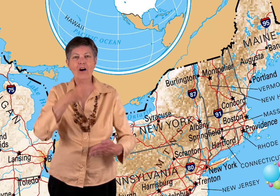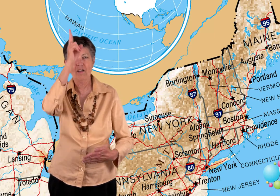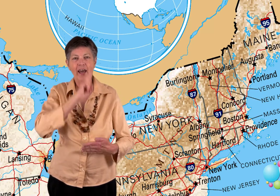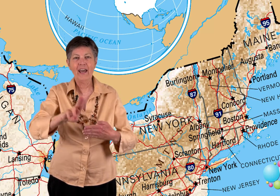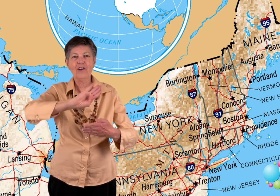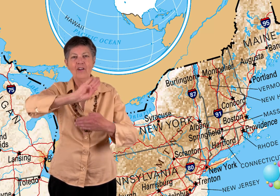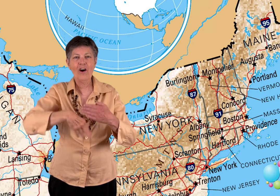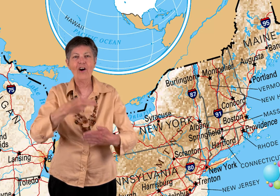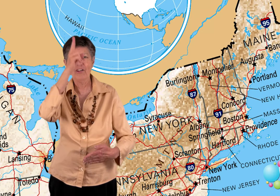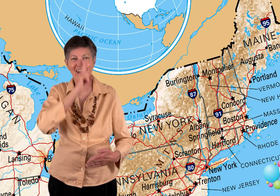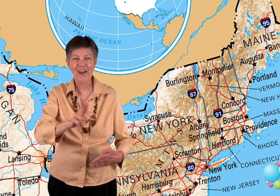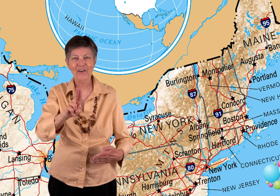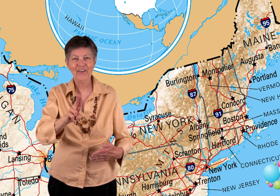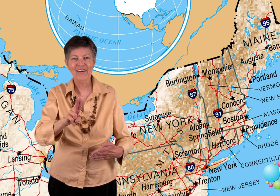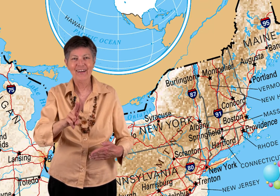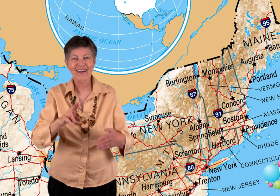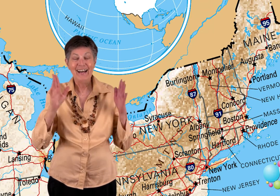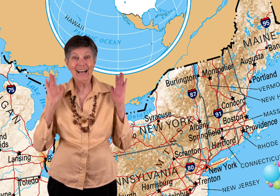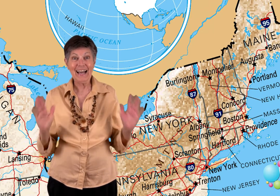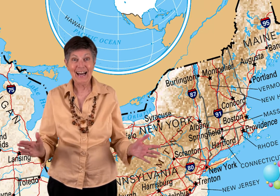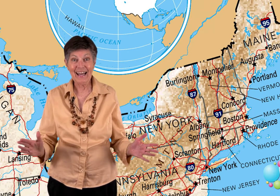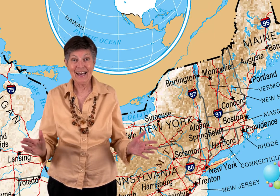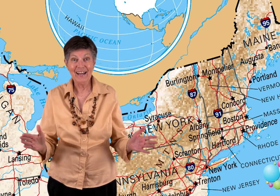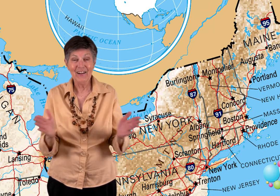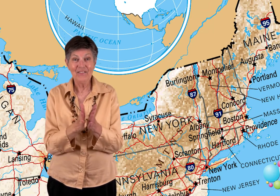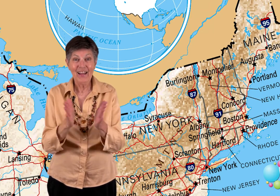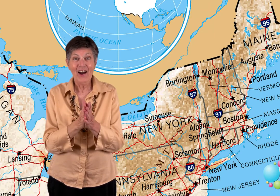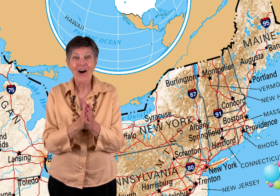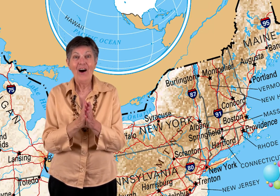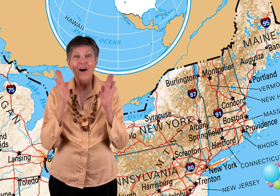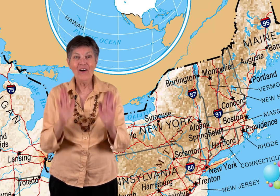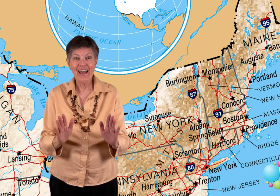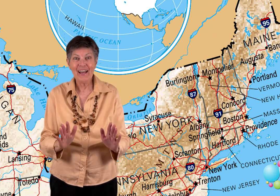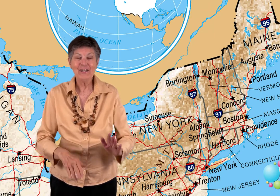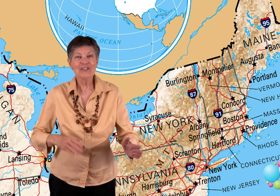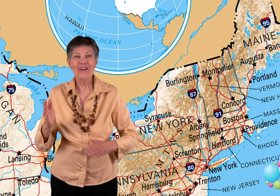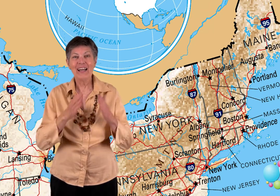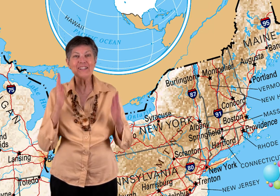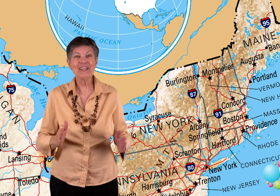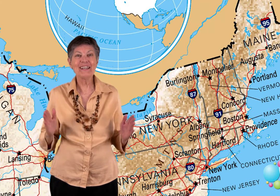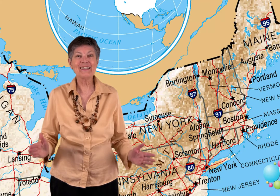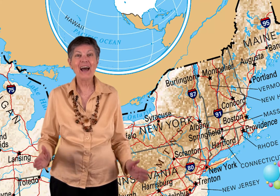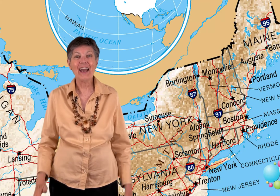all hail, all hail. Got it? Okay, so now let's sing and sign.